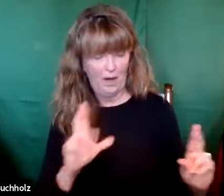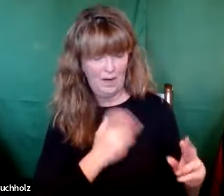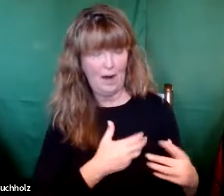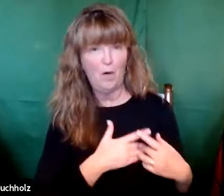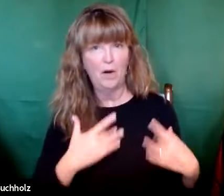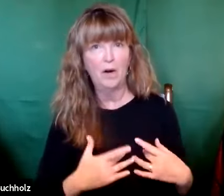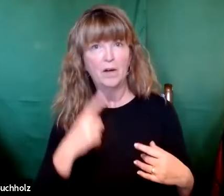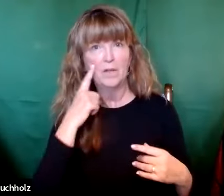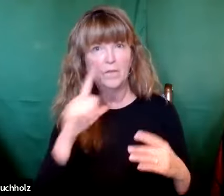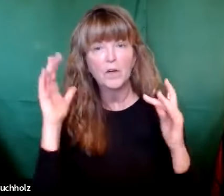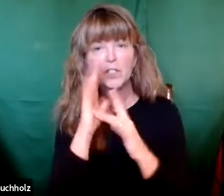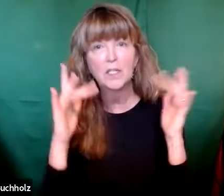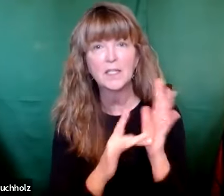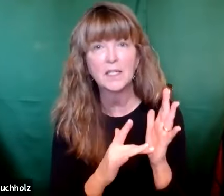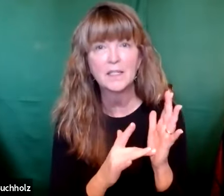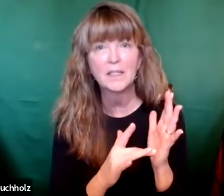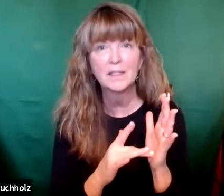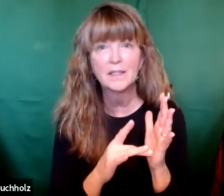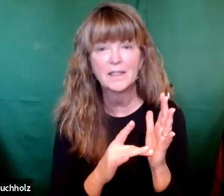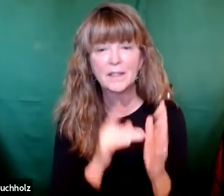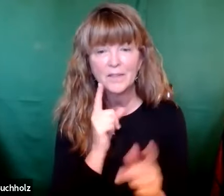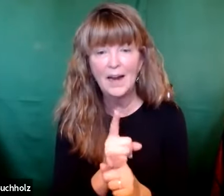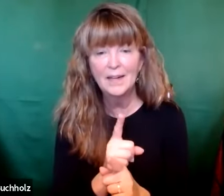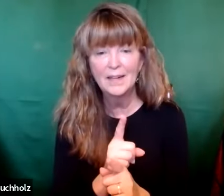and then our hearts would be ready for Jesus.